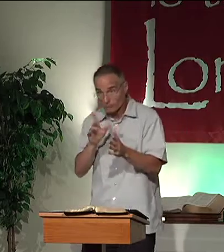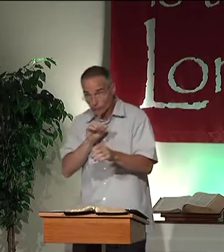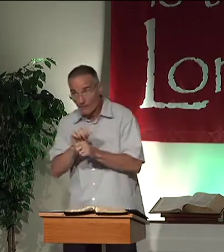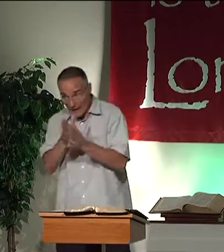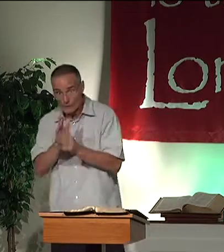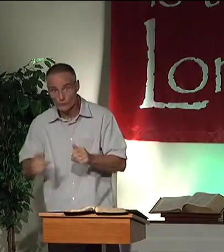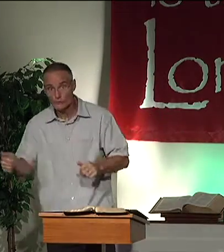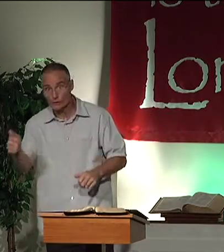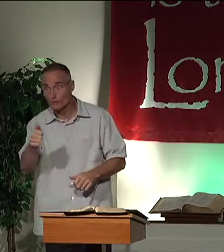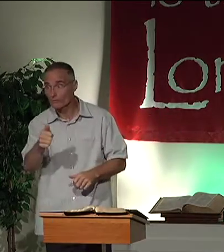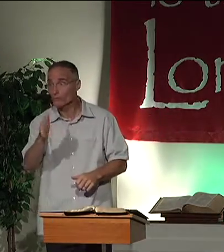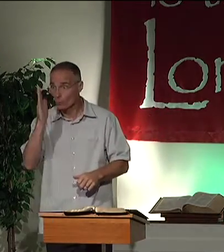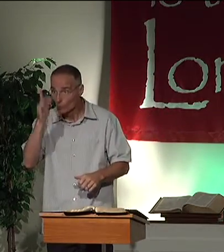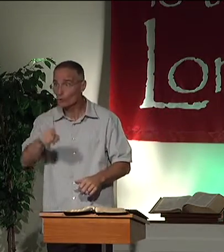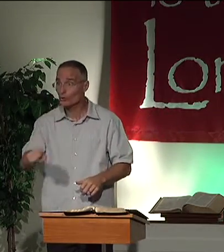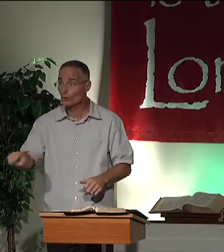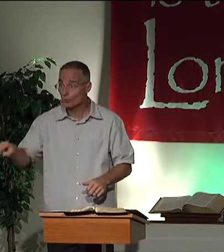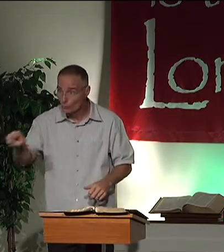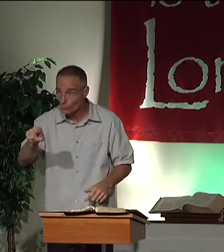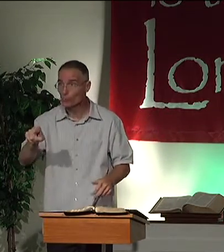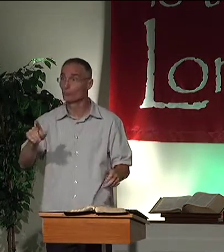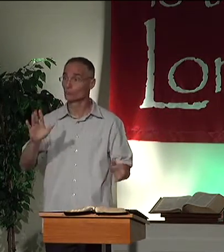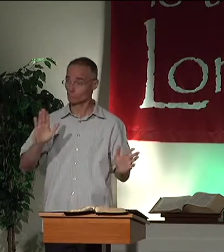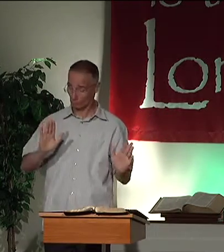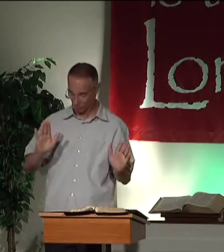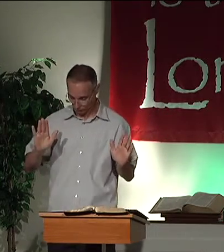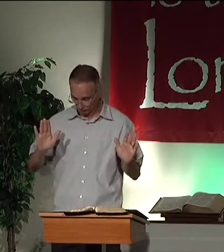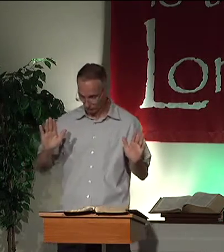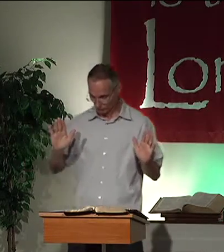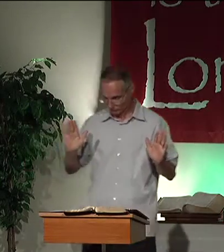Would you really? Ask yourselves, would you